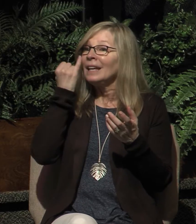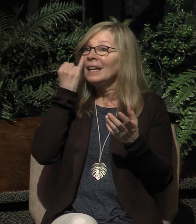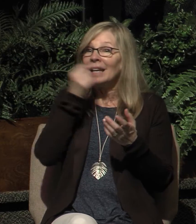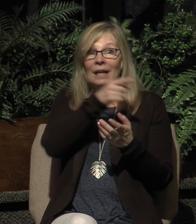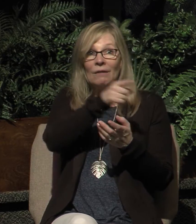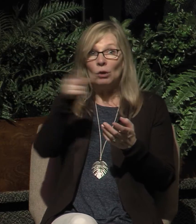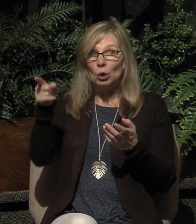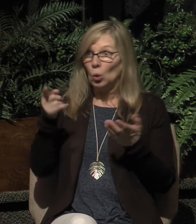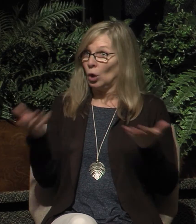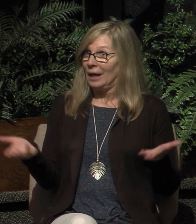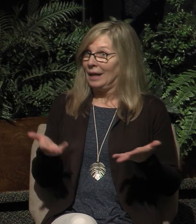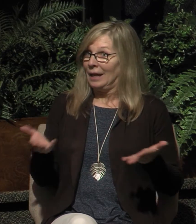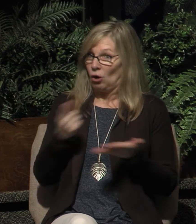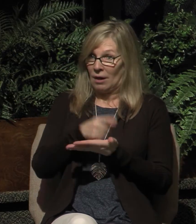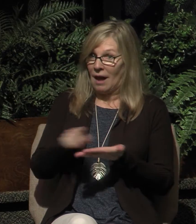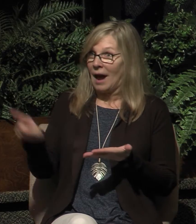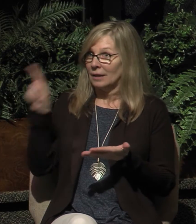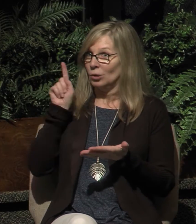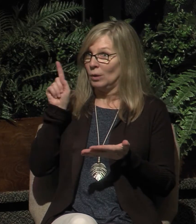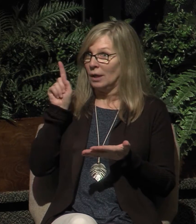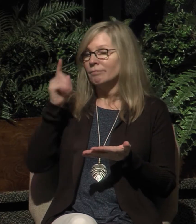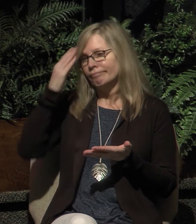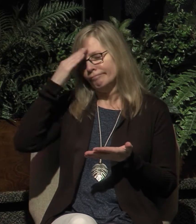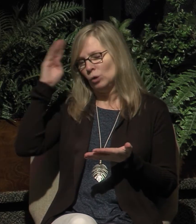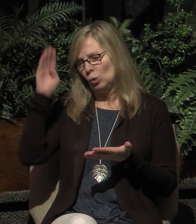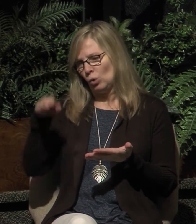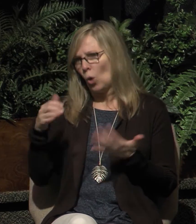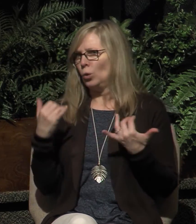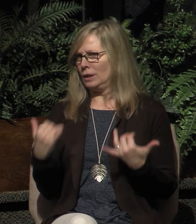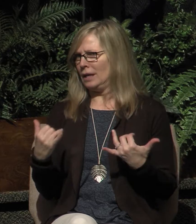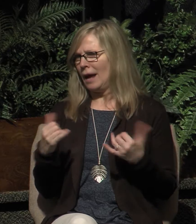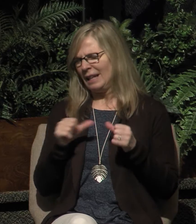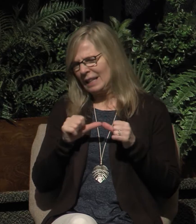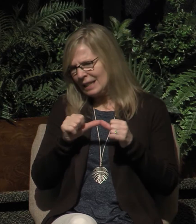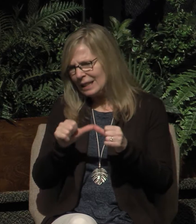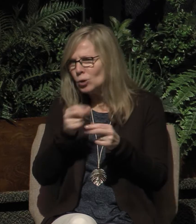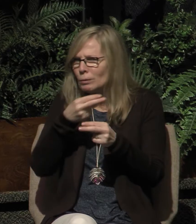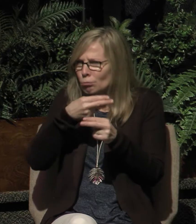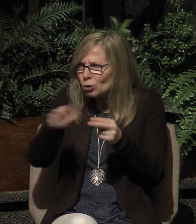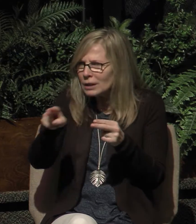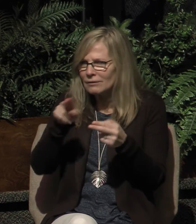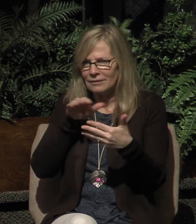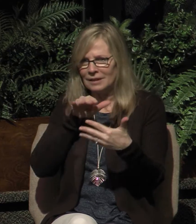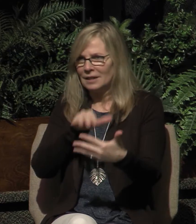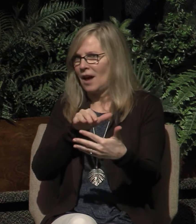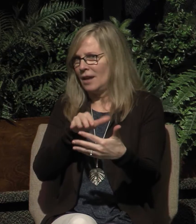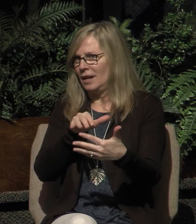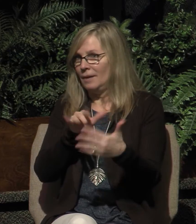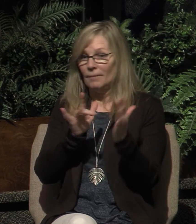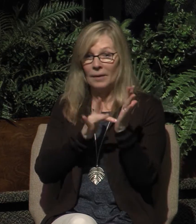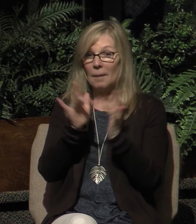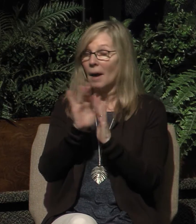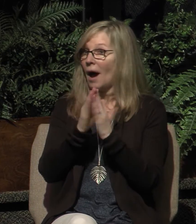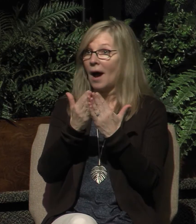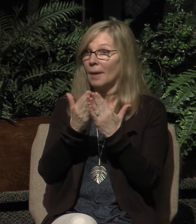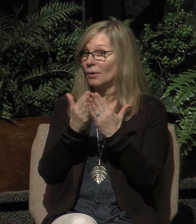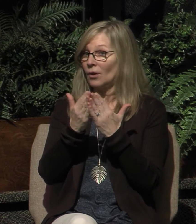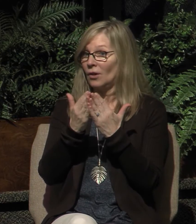last week, then you know that today we are continuing our brief study of what the Bible has to say concerning